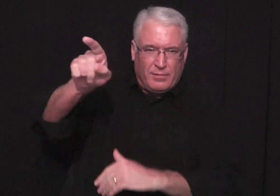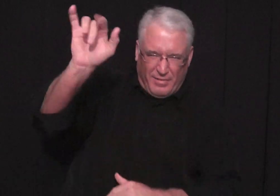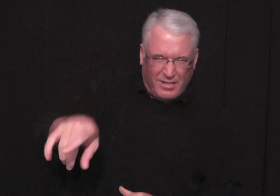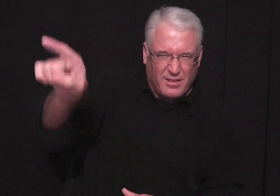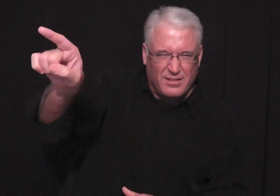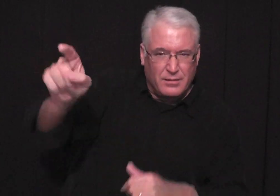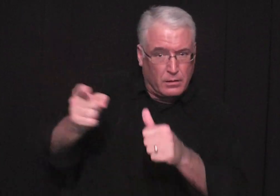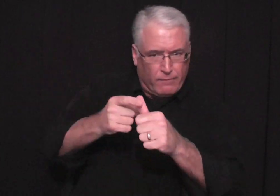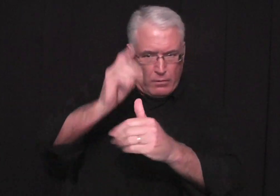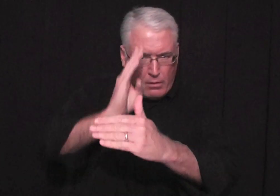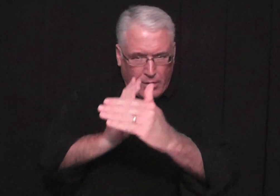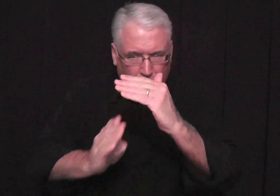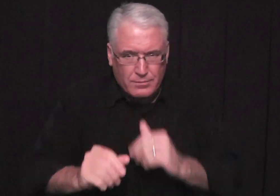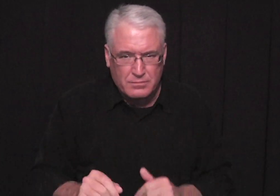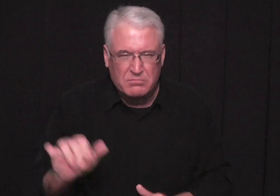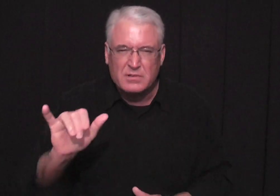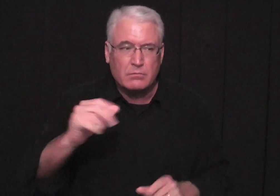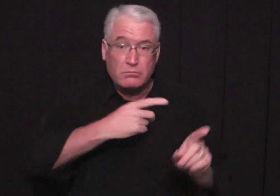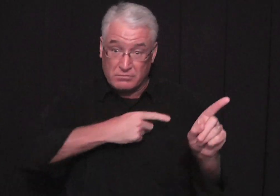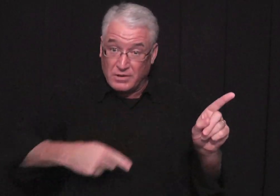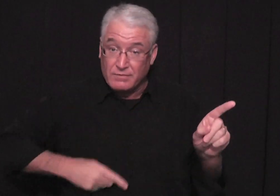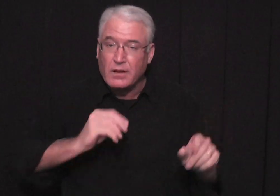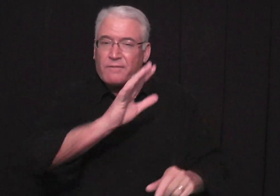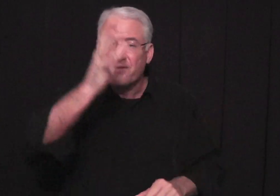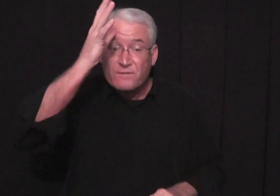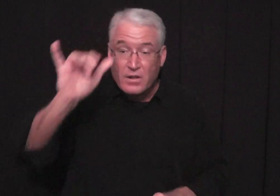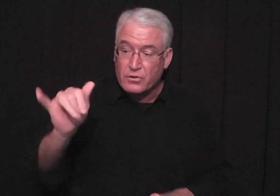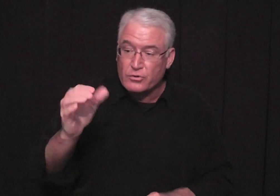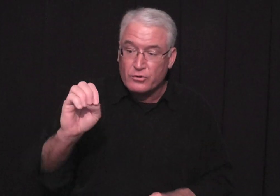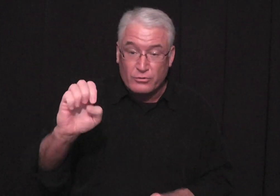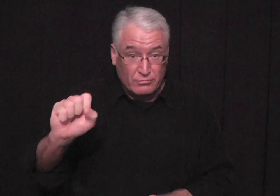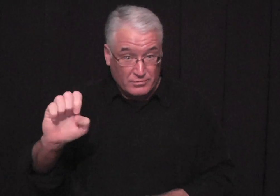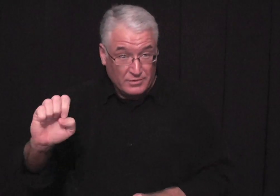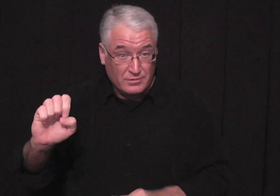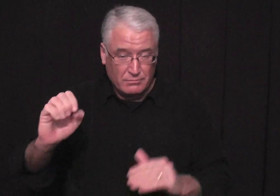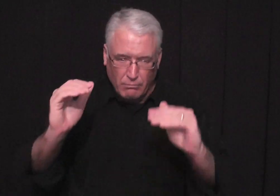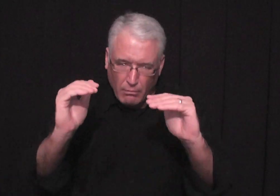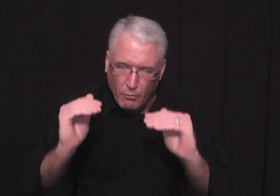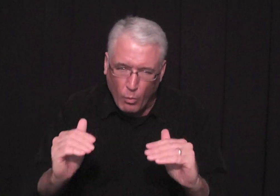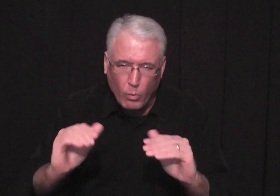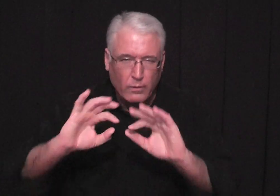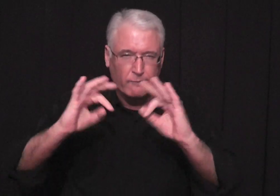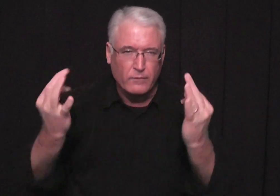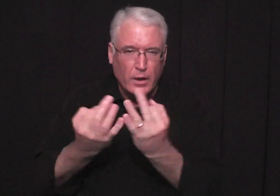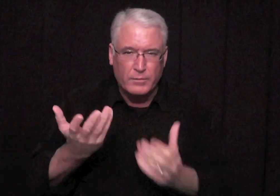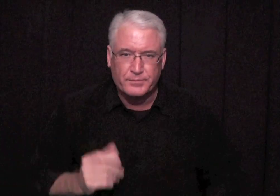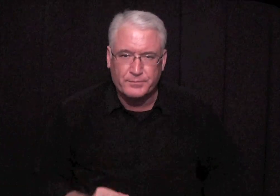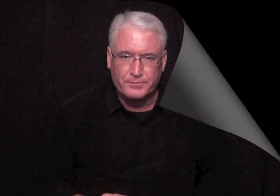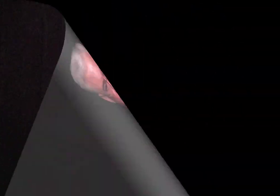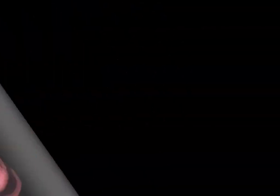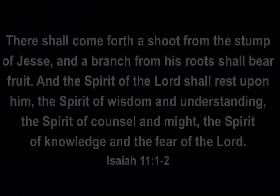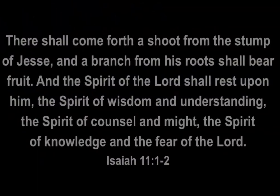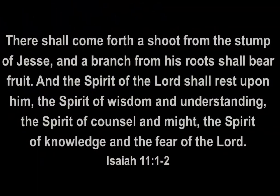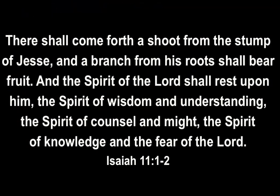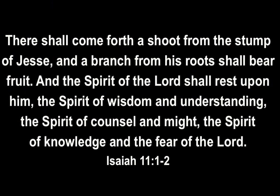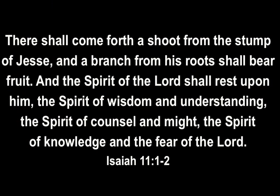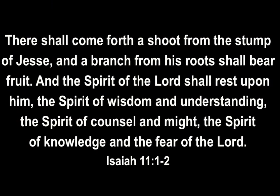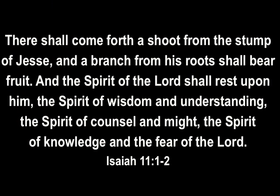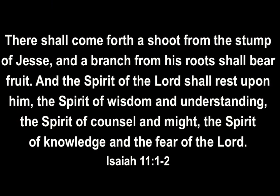they could easily miss the kingdom coming humbly the same as king david came by humble means of his father jesse there shall come